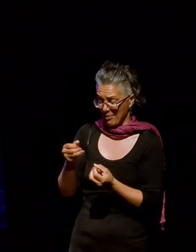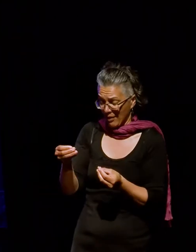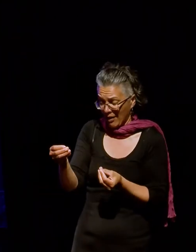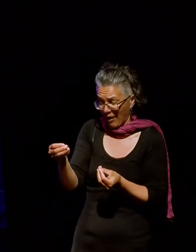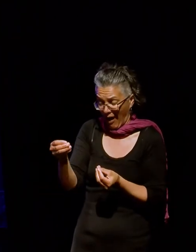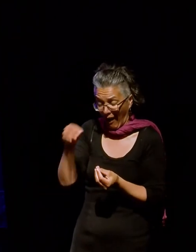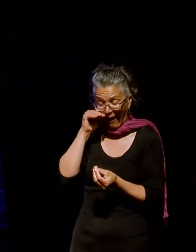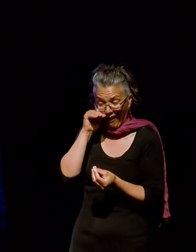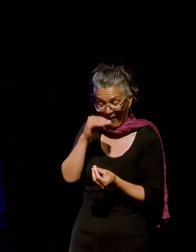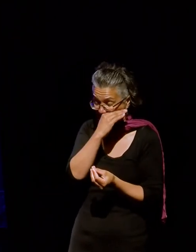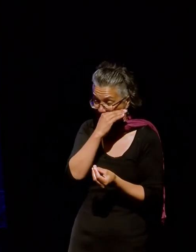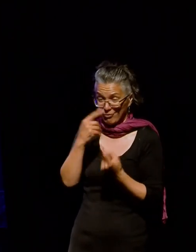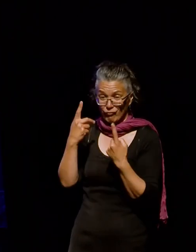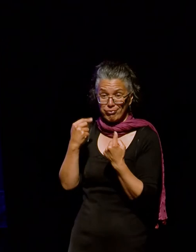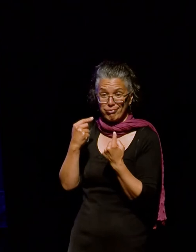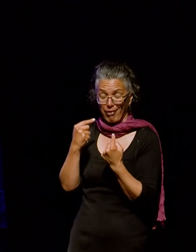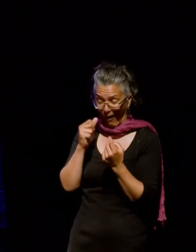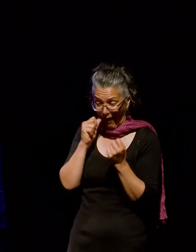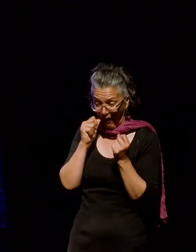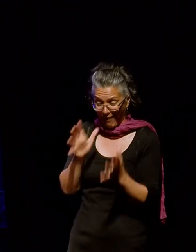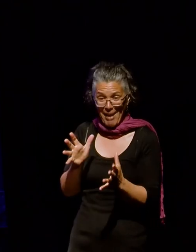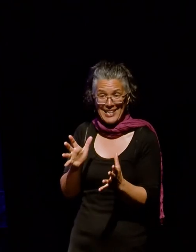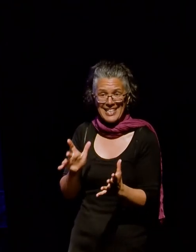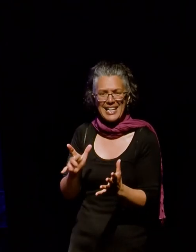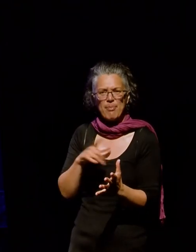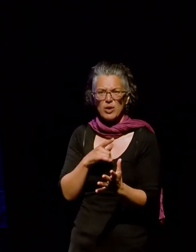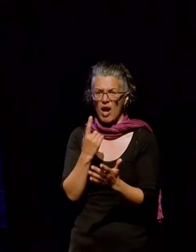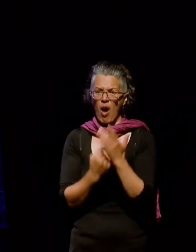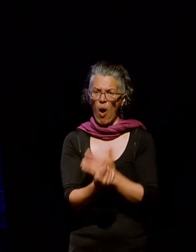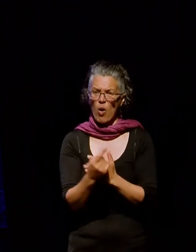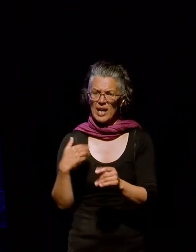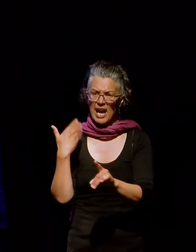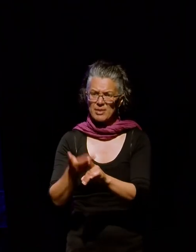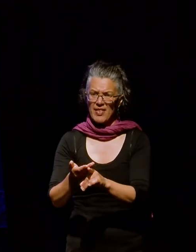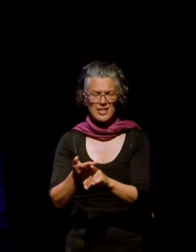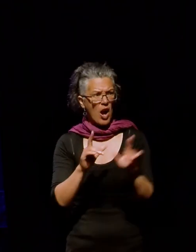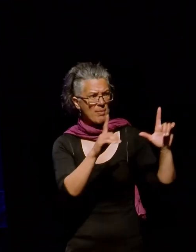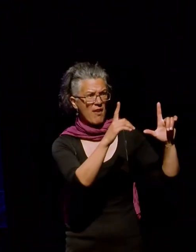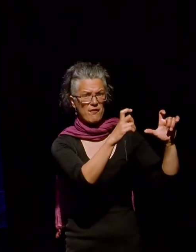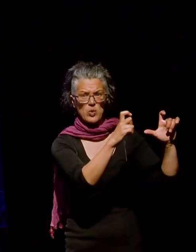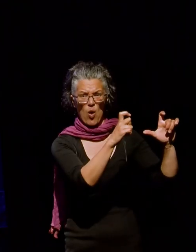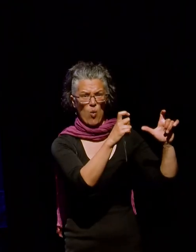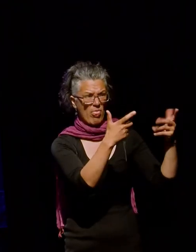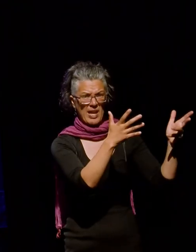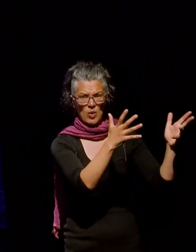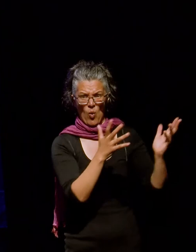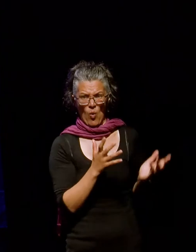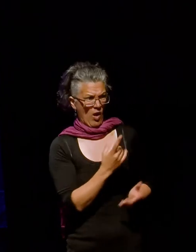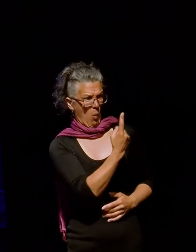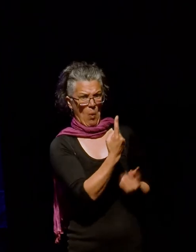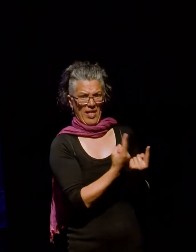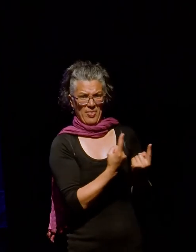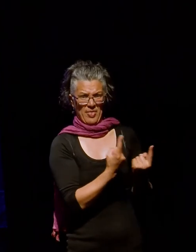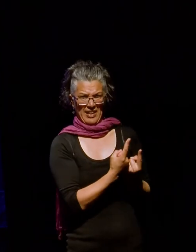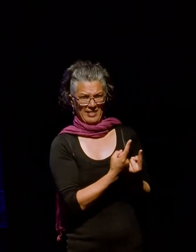Like, holy crap, this is amazing. Because all we'd ever had was a photo in somebody else's collection. That was all we'd had of Leonard Cave.